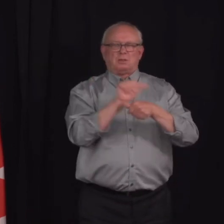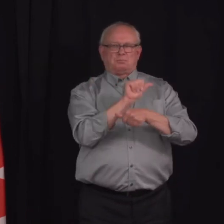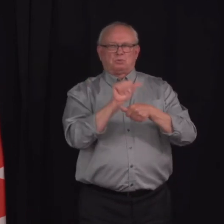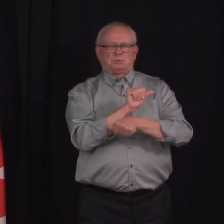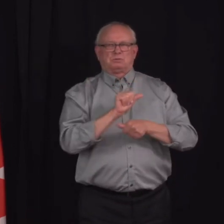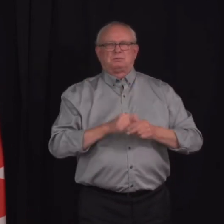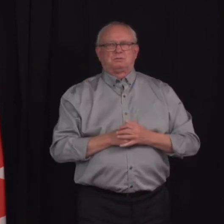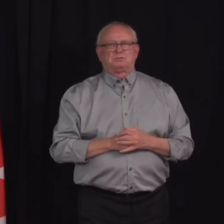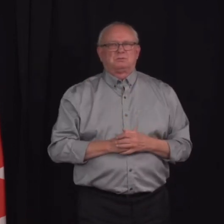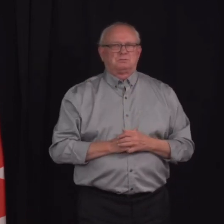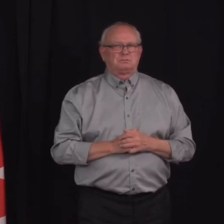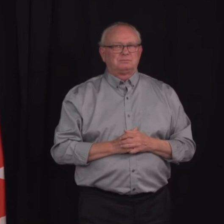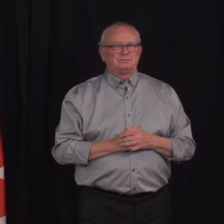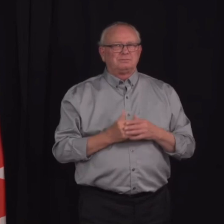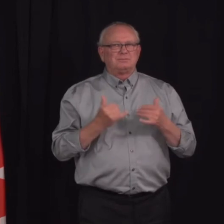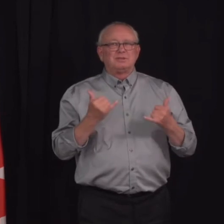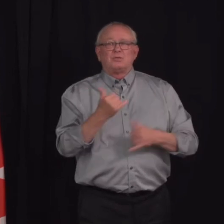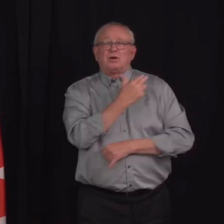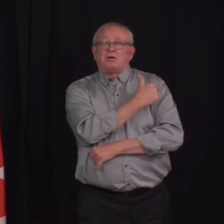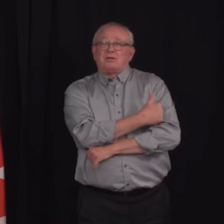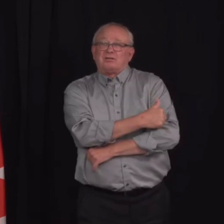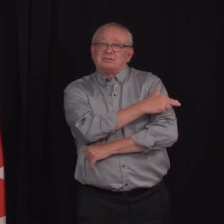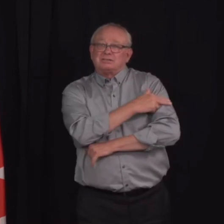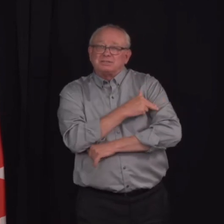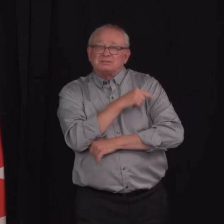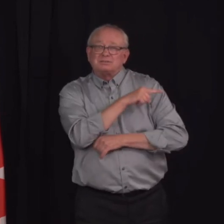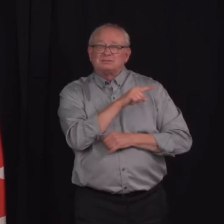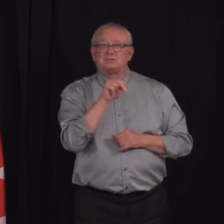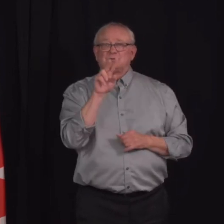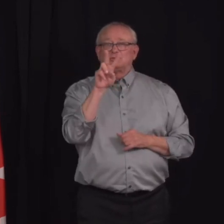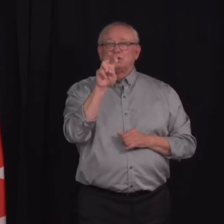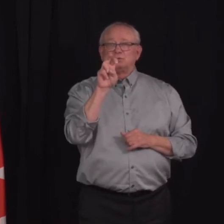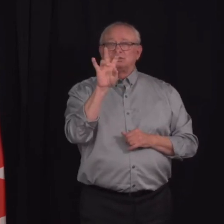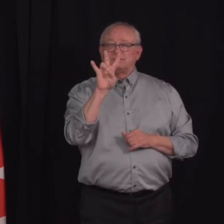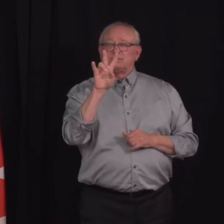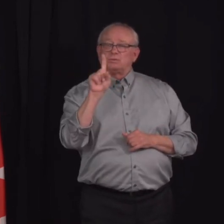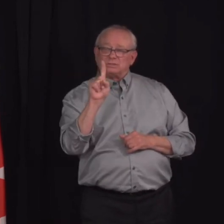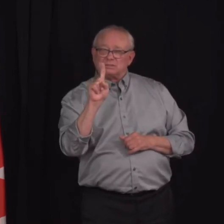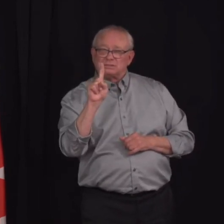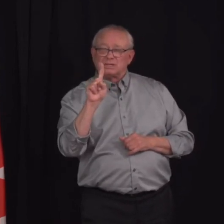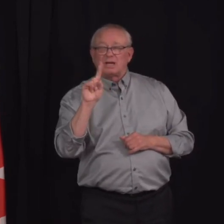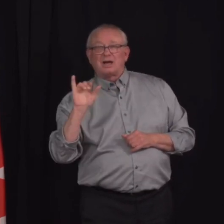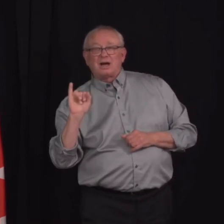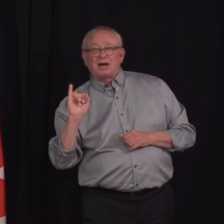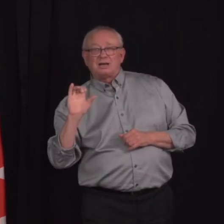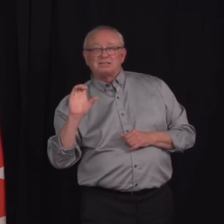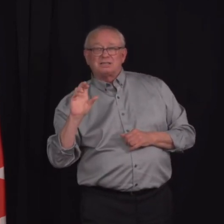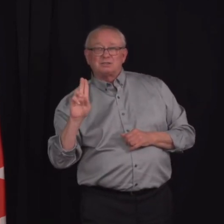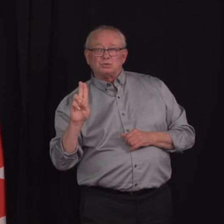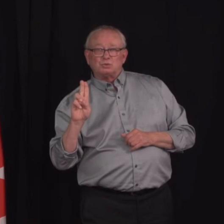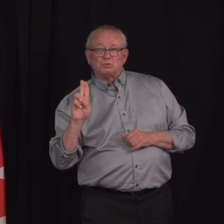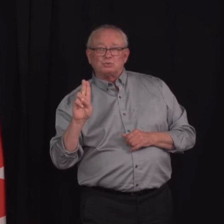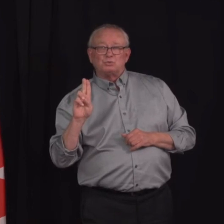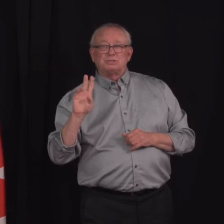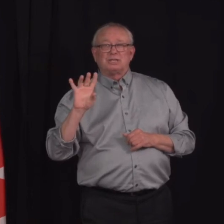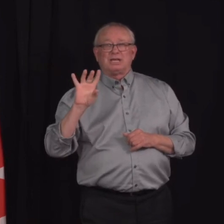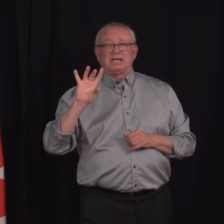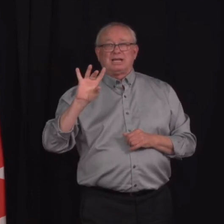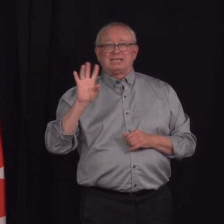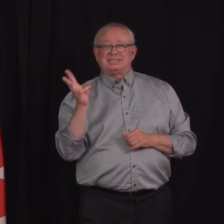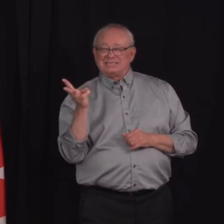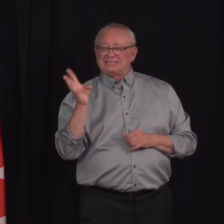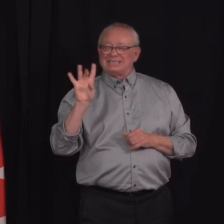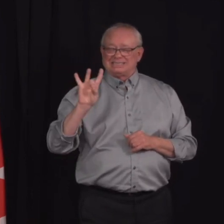There are now 271 people being treated for COVID-19 in the hospital, including 68 in the